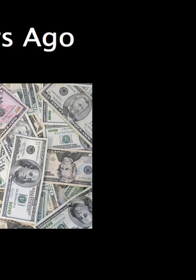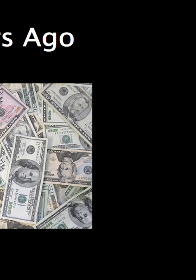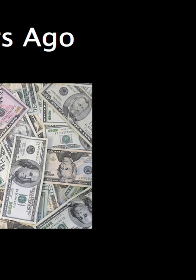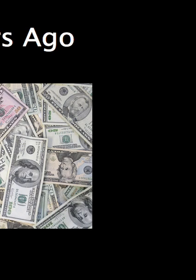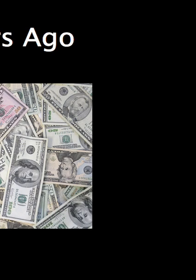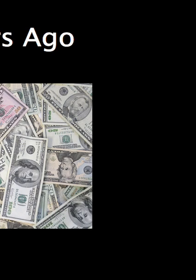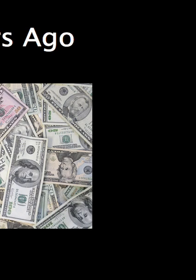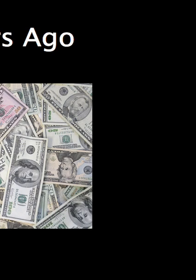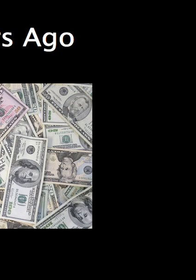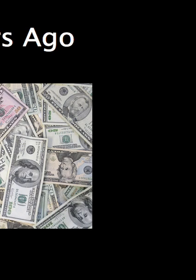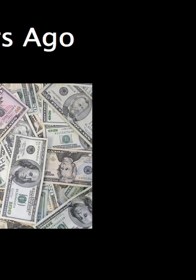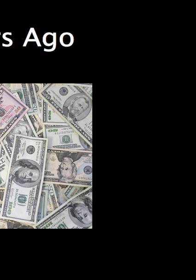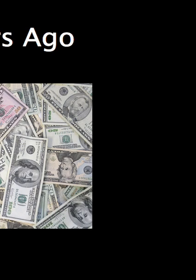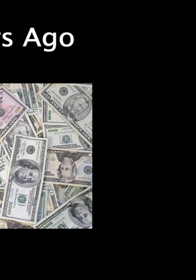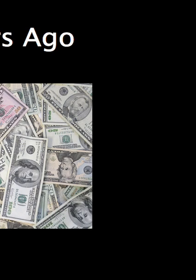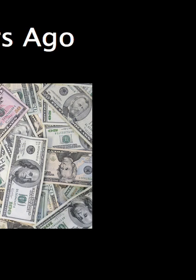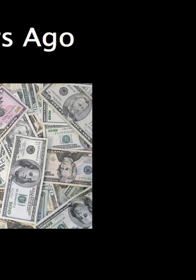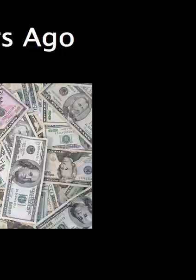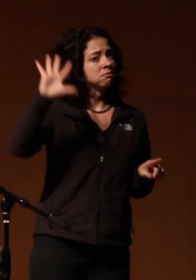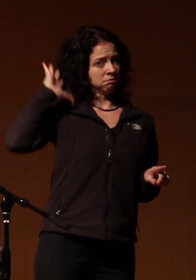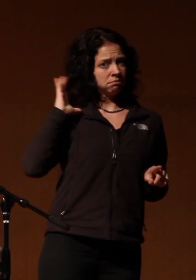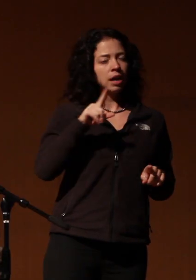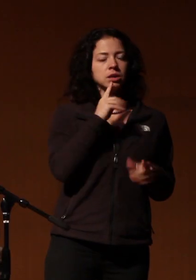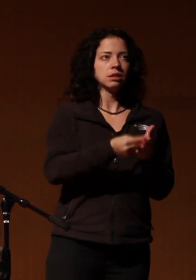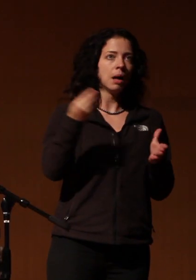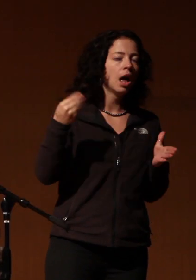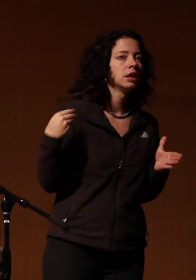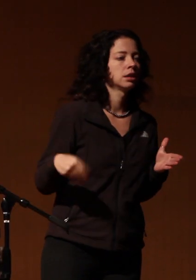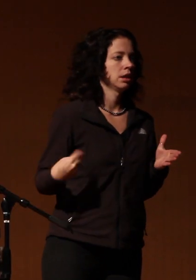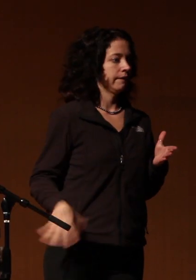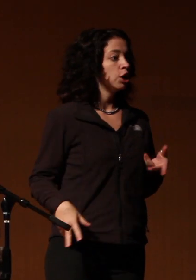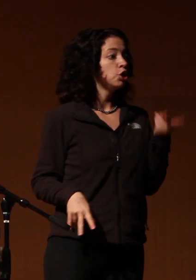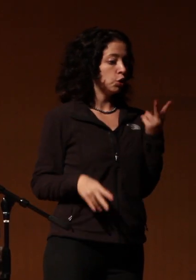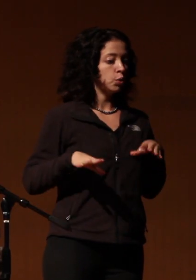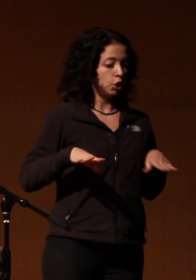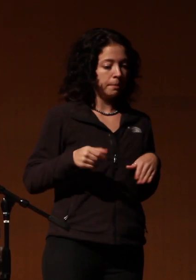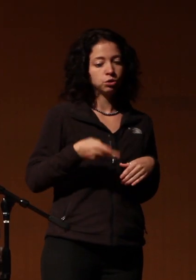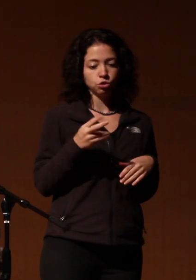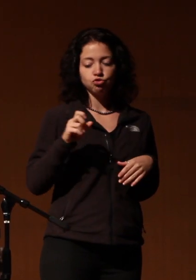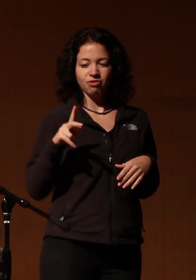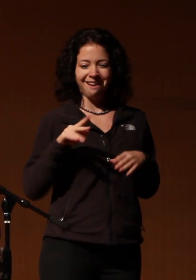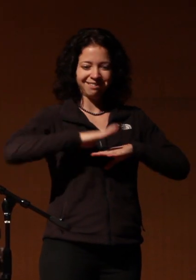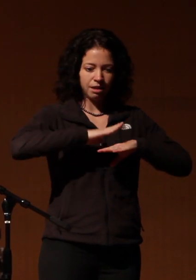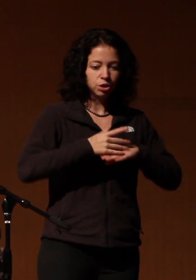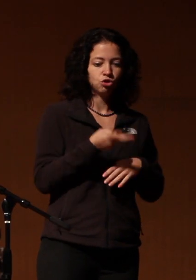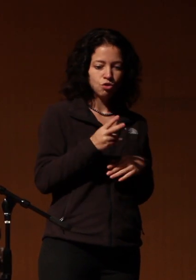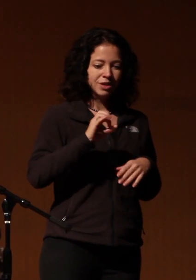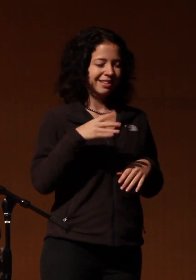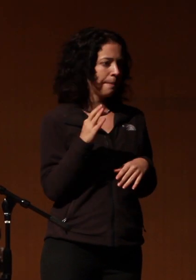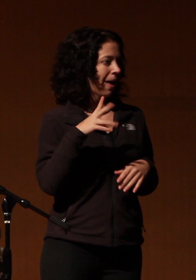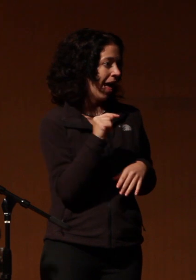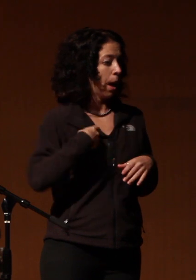hell now but it was a very very expensive endeavor two turntables two travel cases two needles two slip mats a